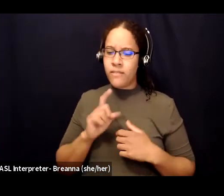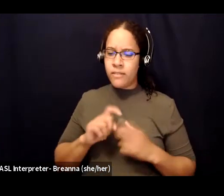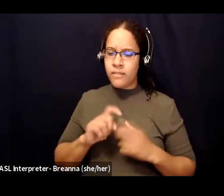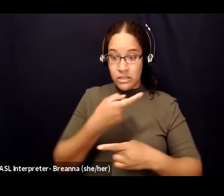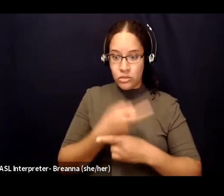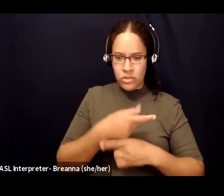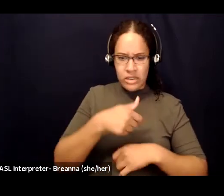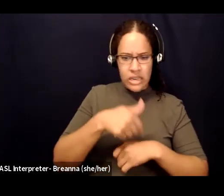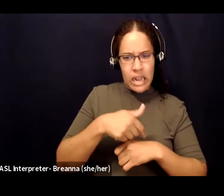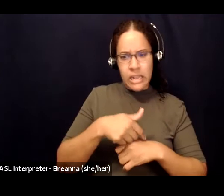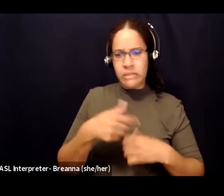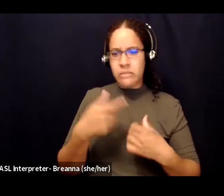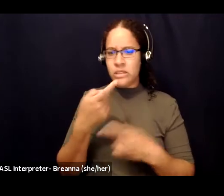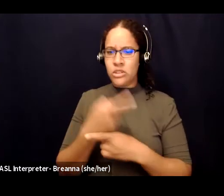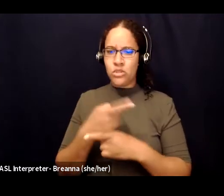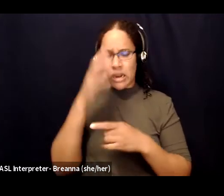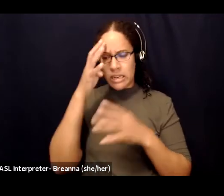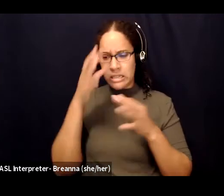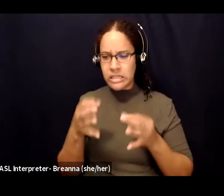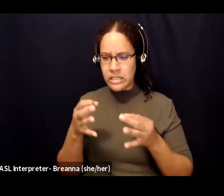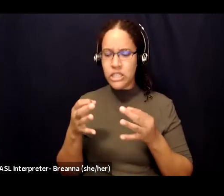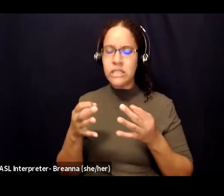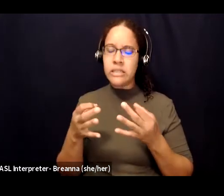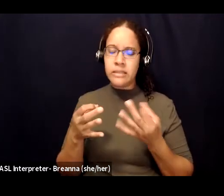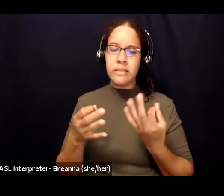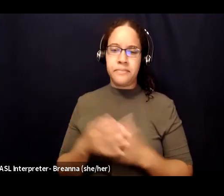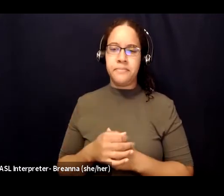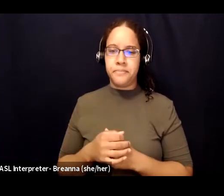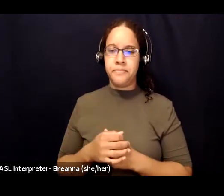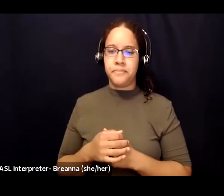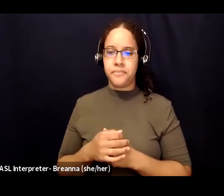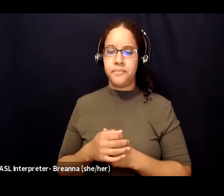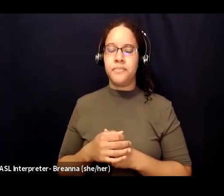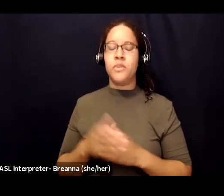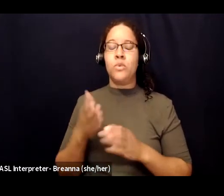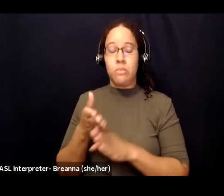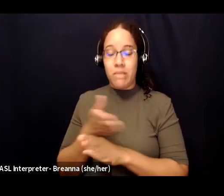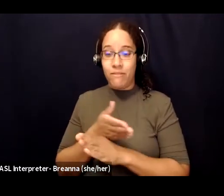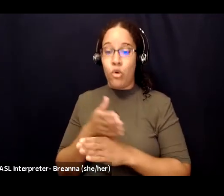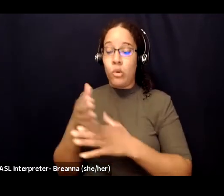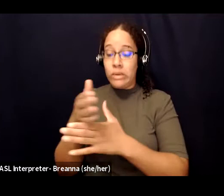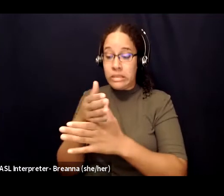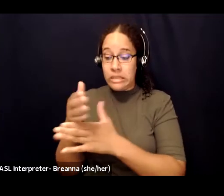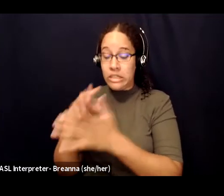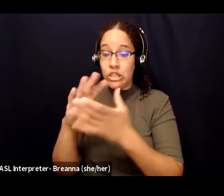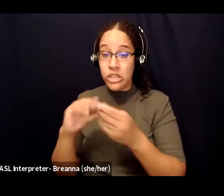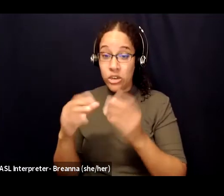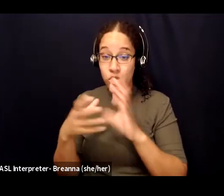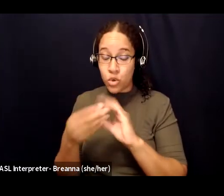say before we dive too deep into sharing our stories with others. I would like to offer us just a few minutes here